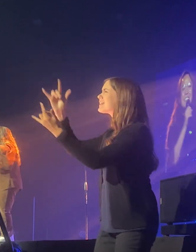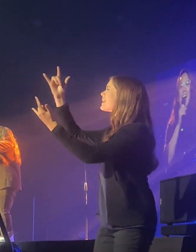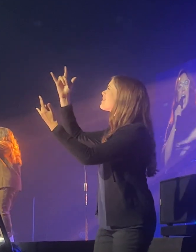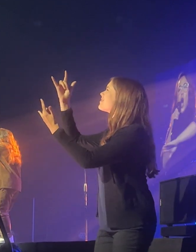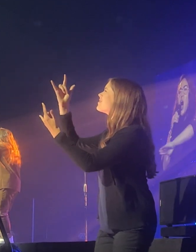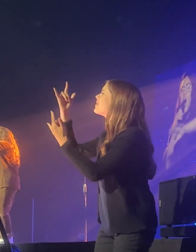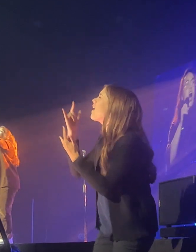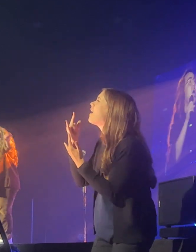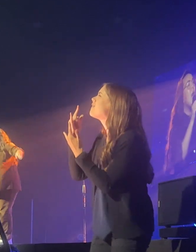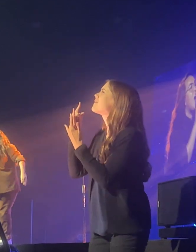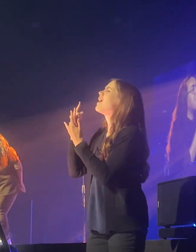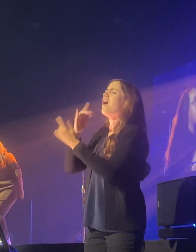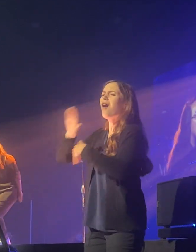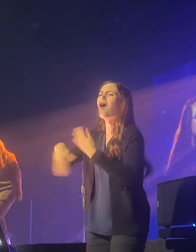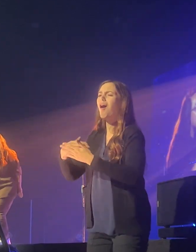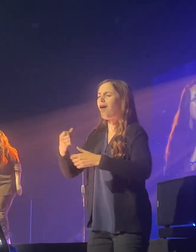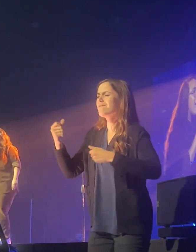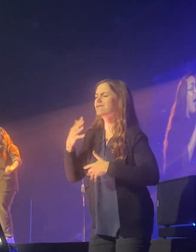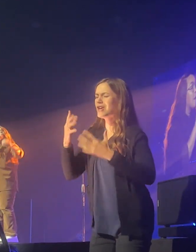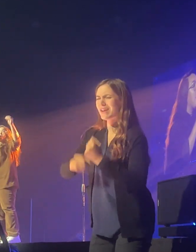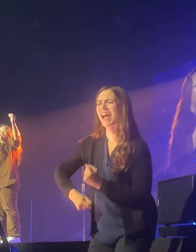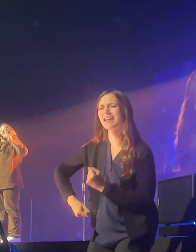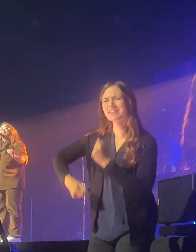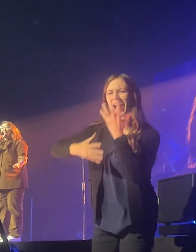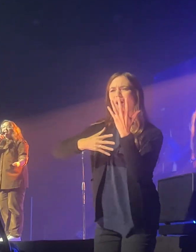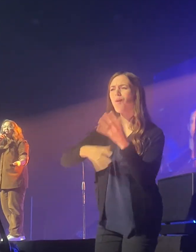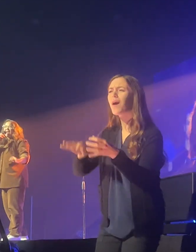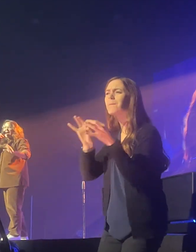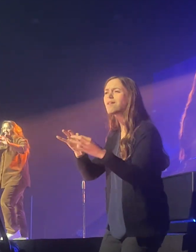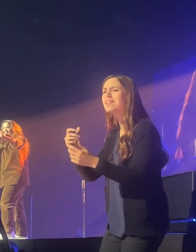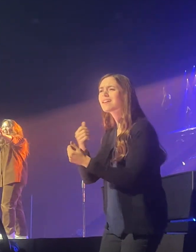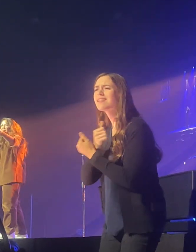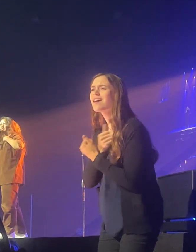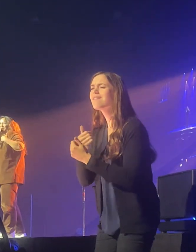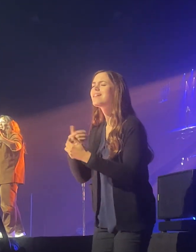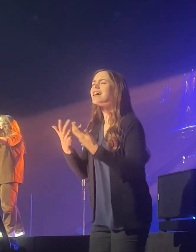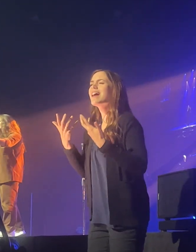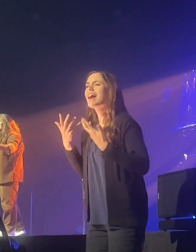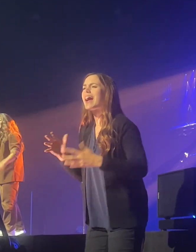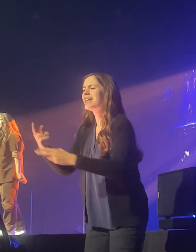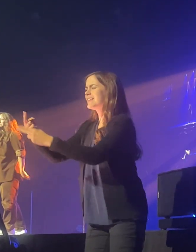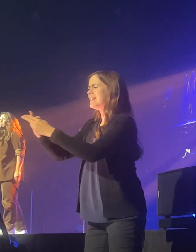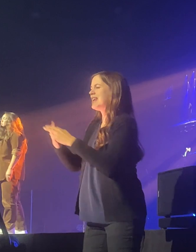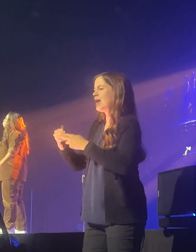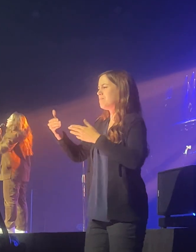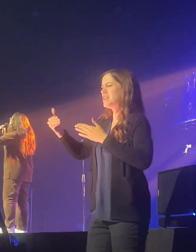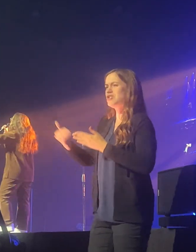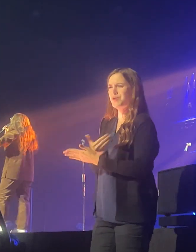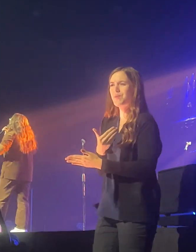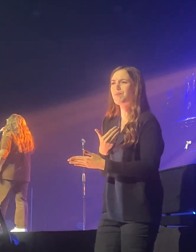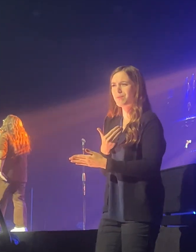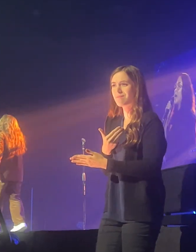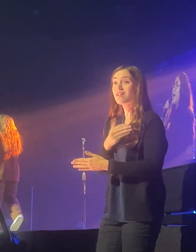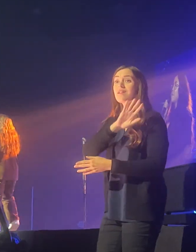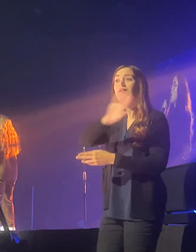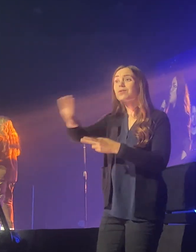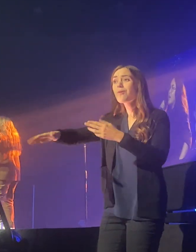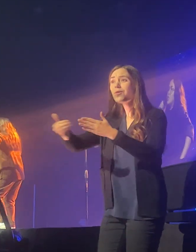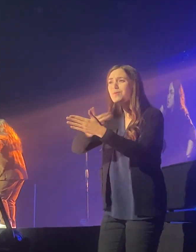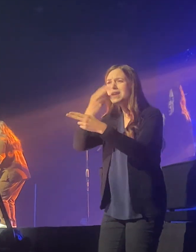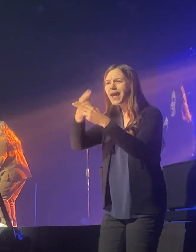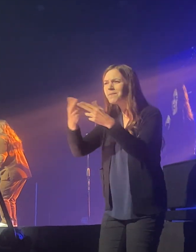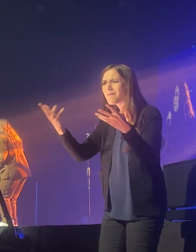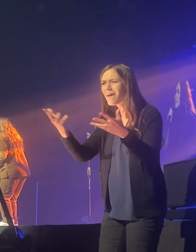cast out all our fears. And perfect love has made me a new. So what is your new name?